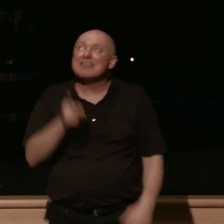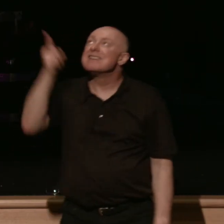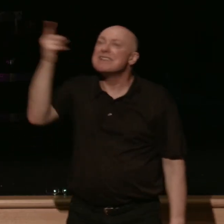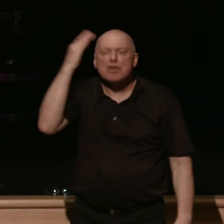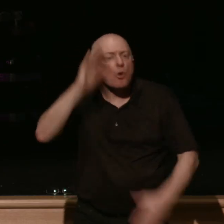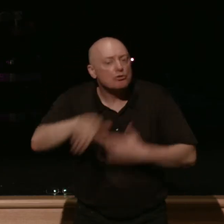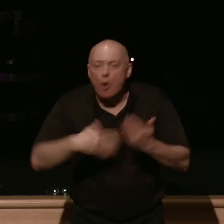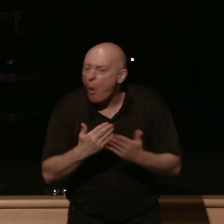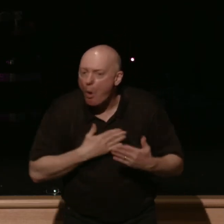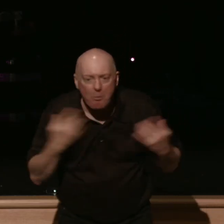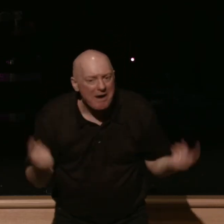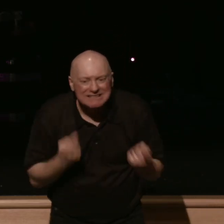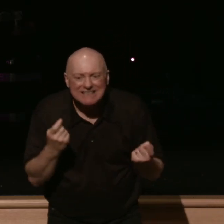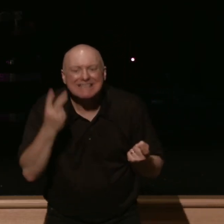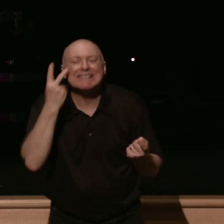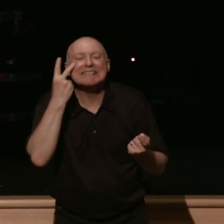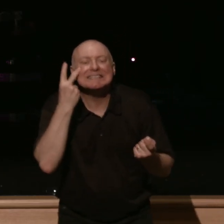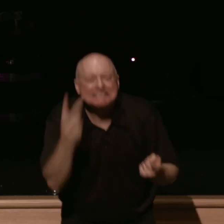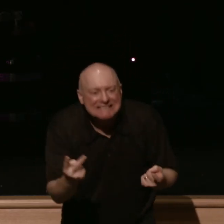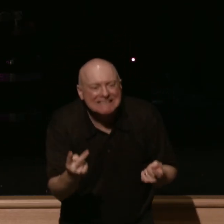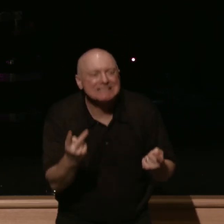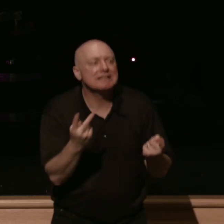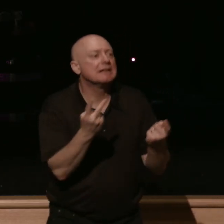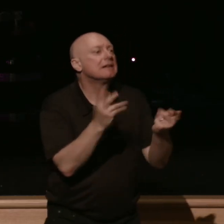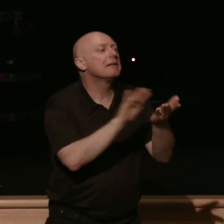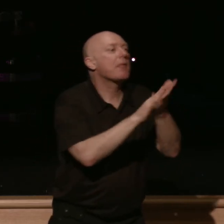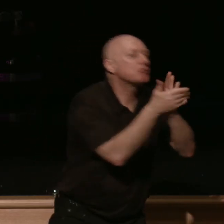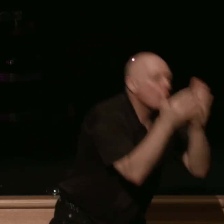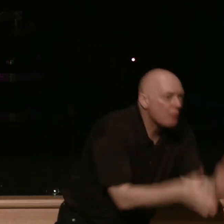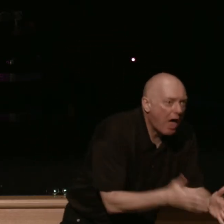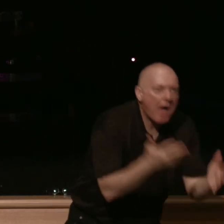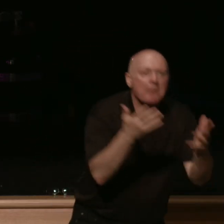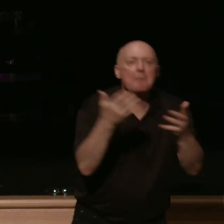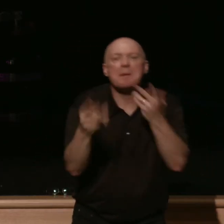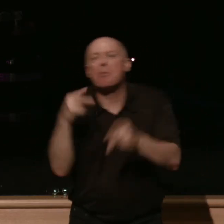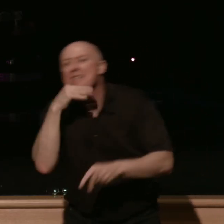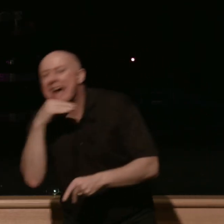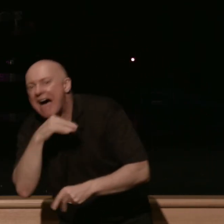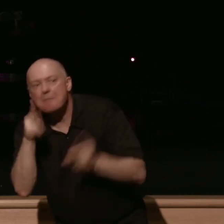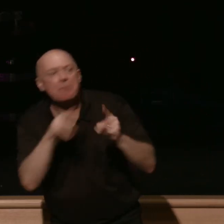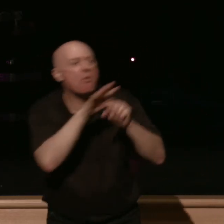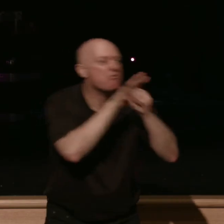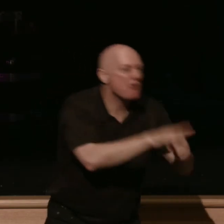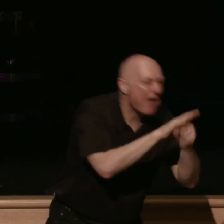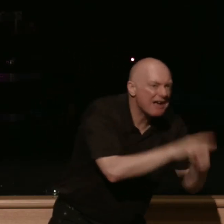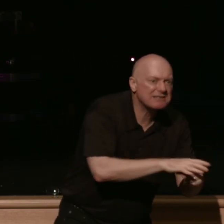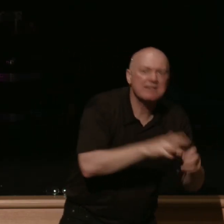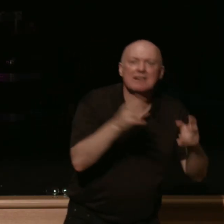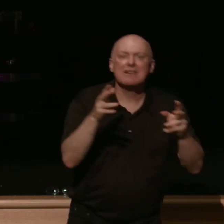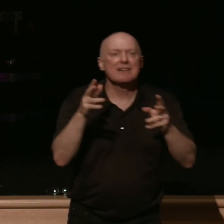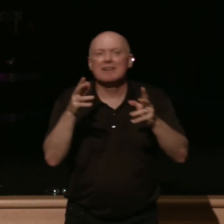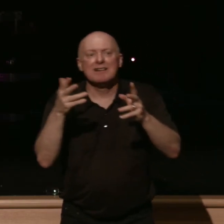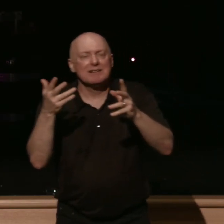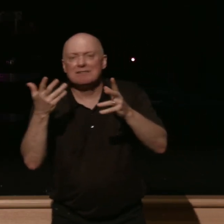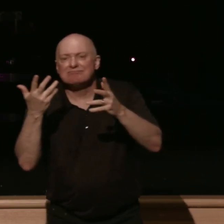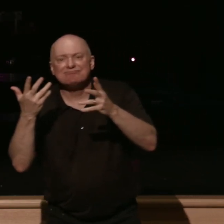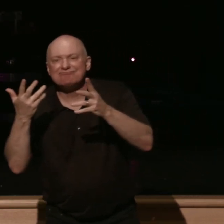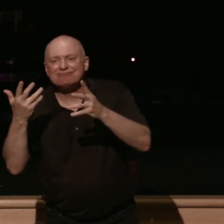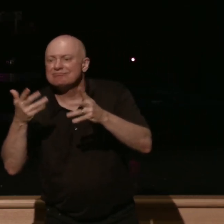he sees the sorcerer the adulterer those who lie those who oppress those who thrust aside the sojourner God sees them all